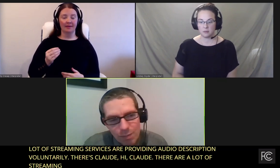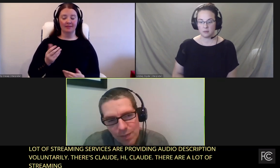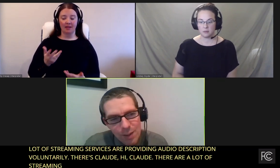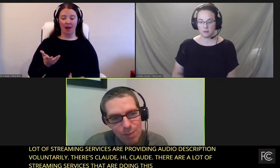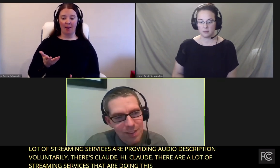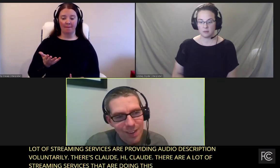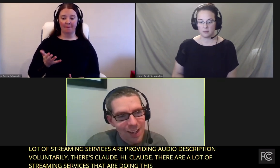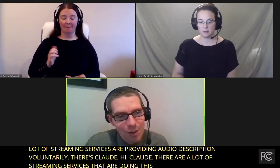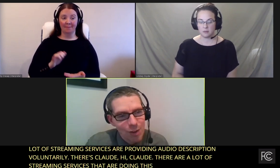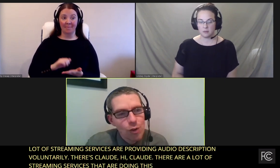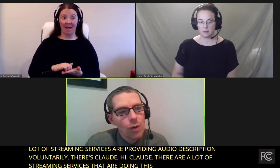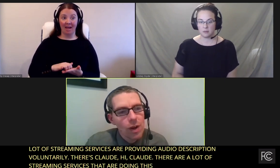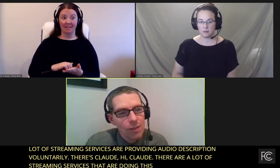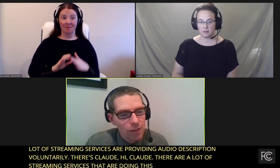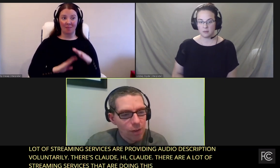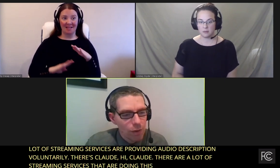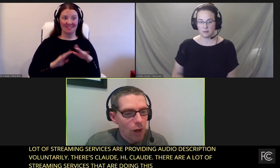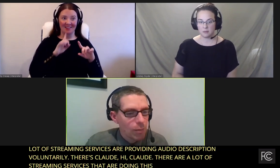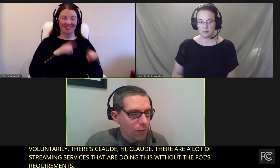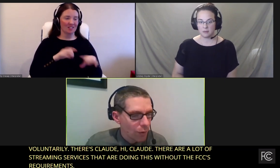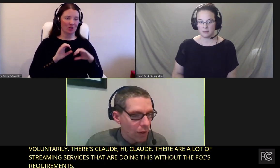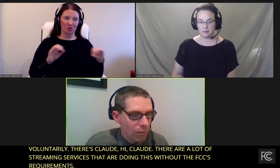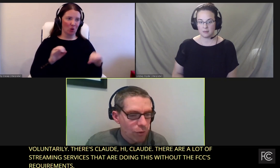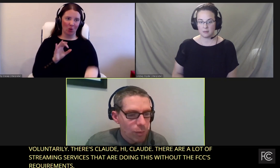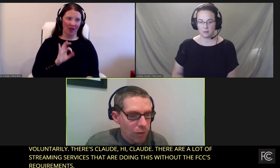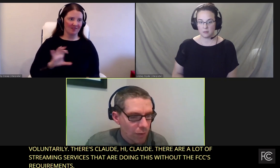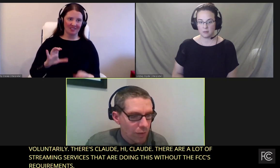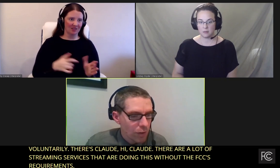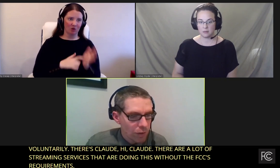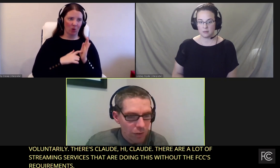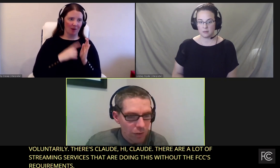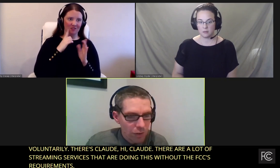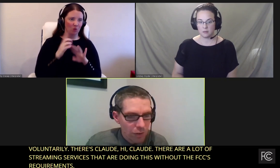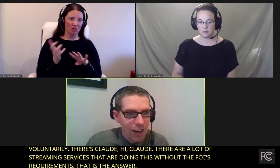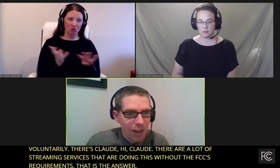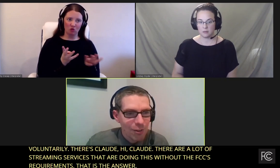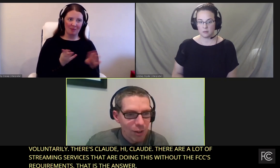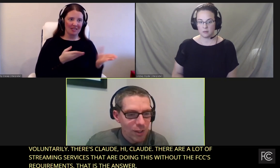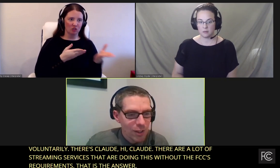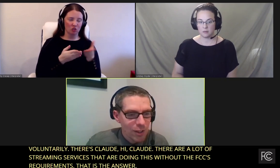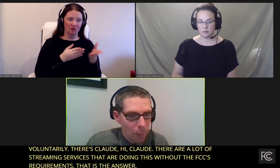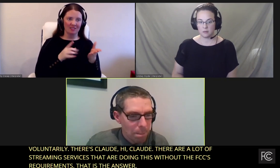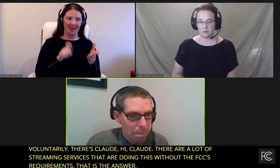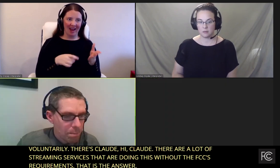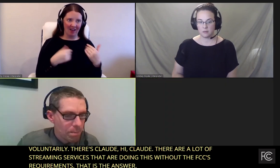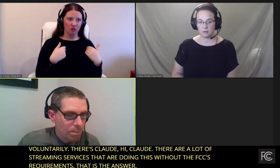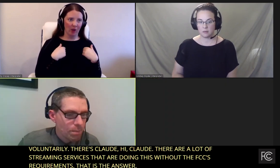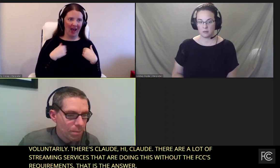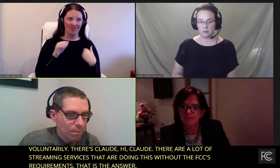But that's basically the answer. There's no FCC requirements for streaming services to play audio description.